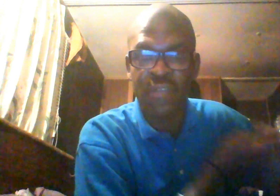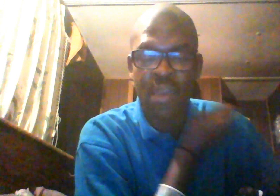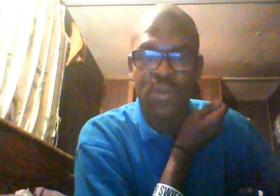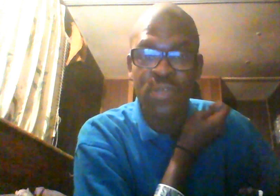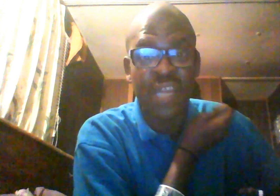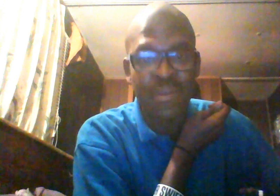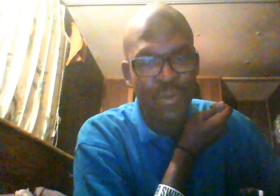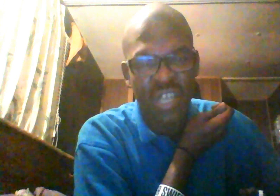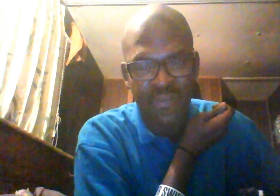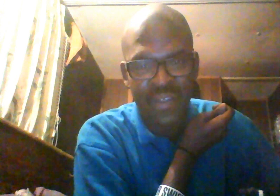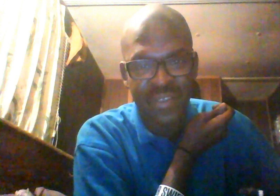their music and the music of others.